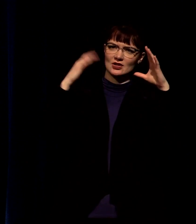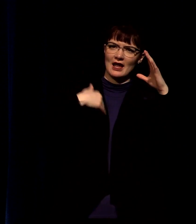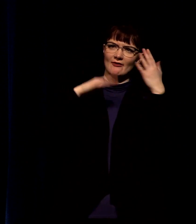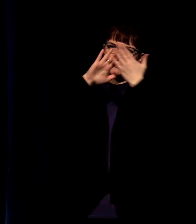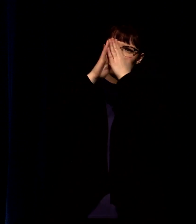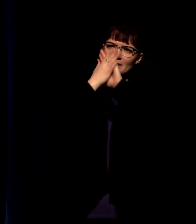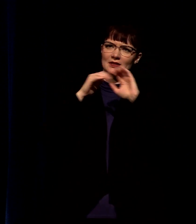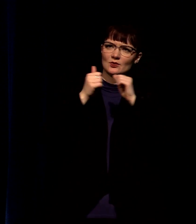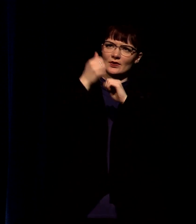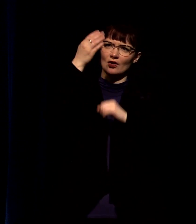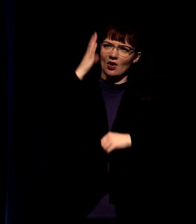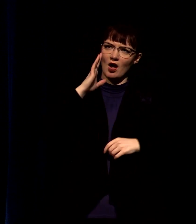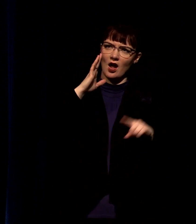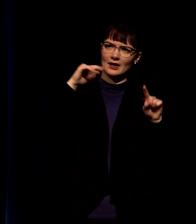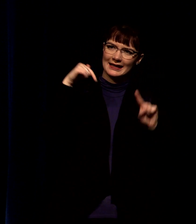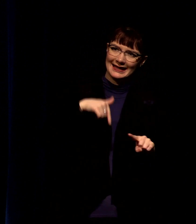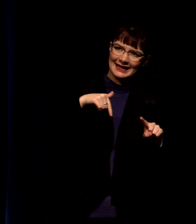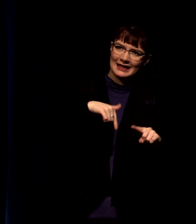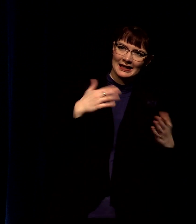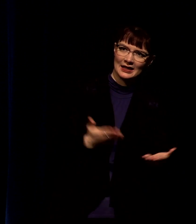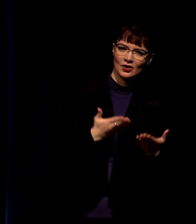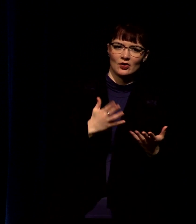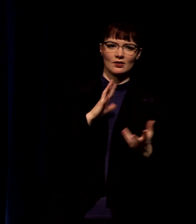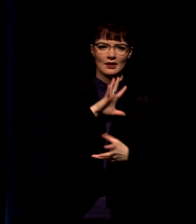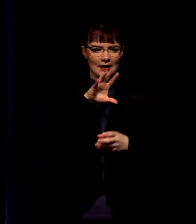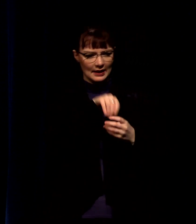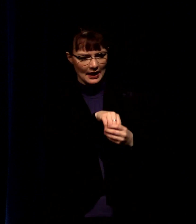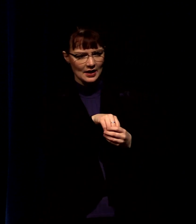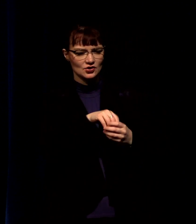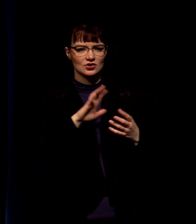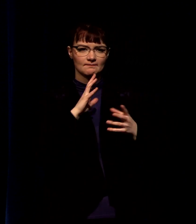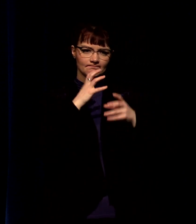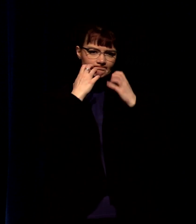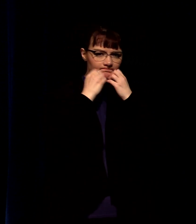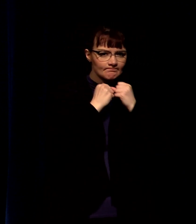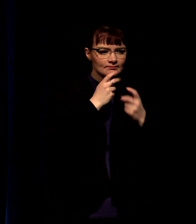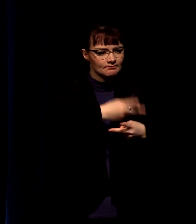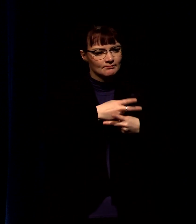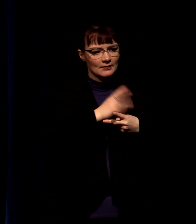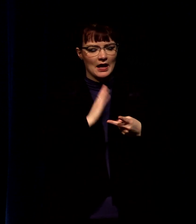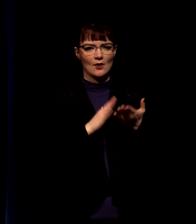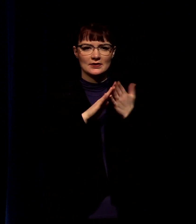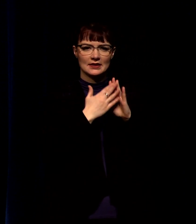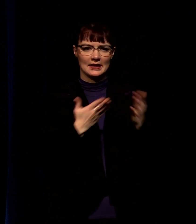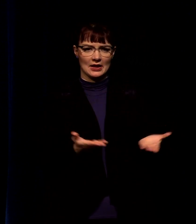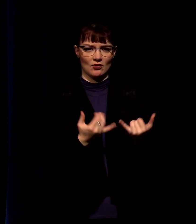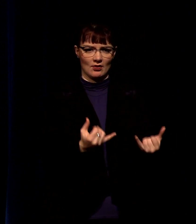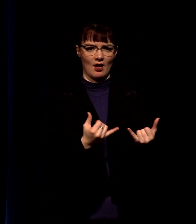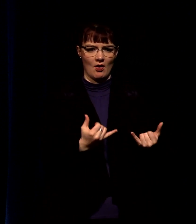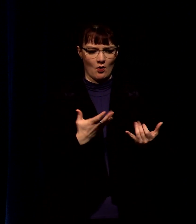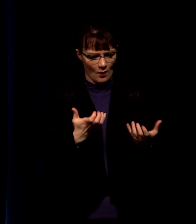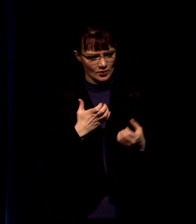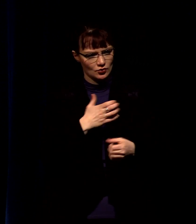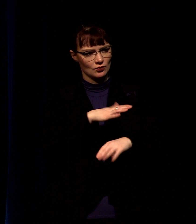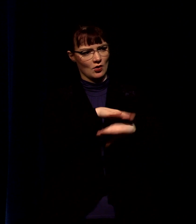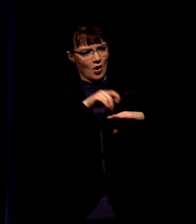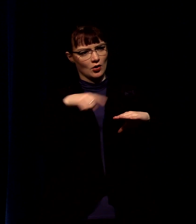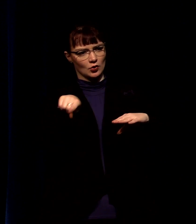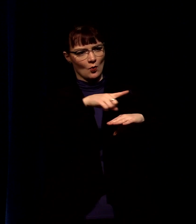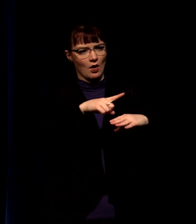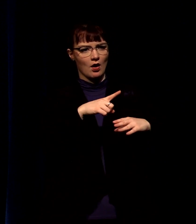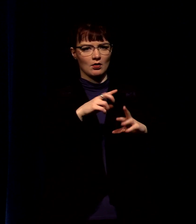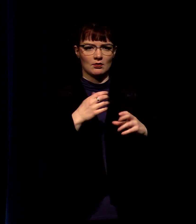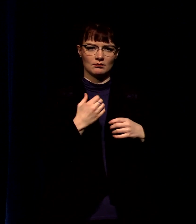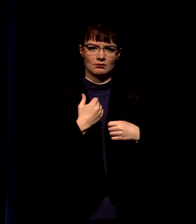for another city at peace with god it's about engaging and caring for our city in the here and now and we tell you we want to equip you and call you to be the